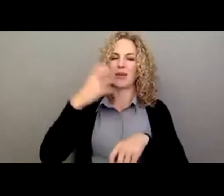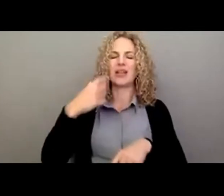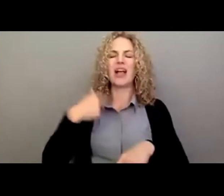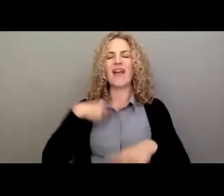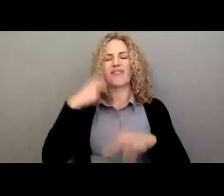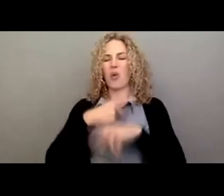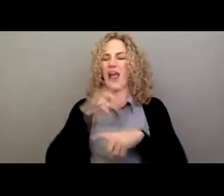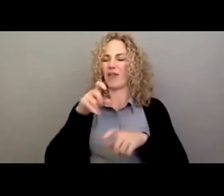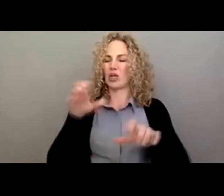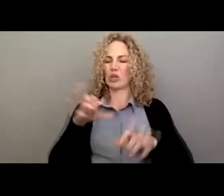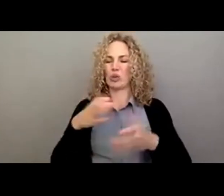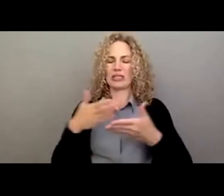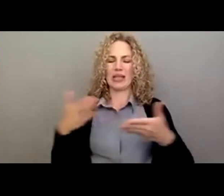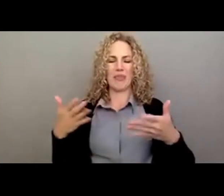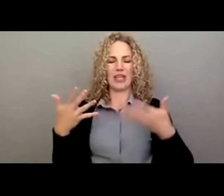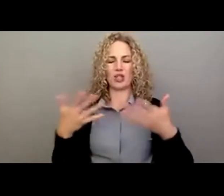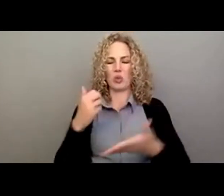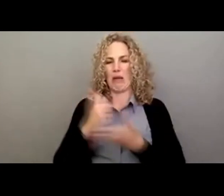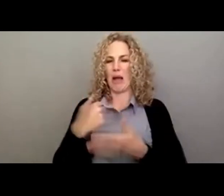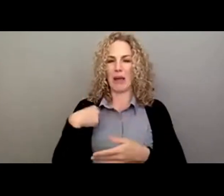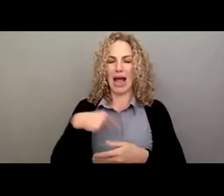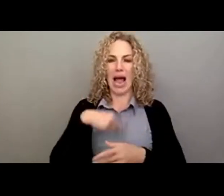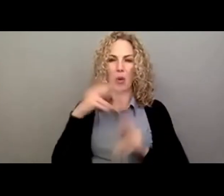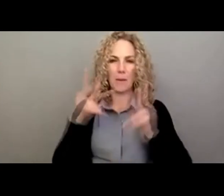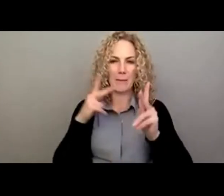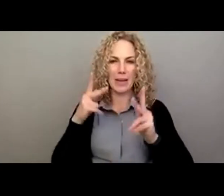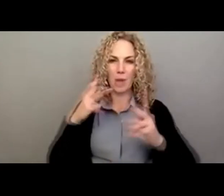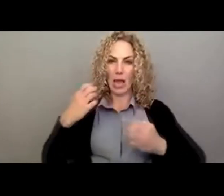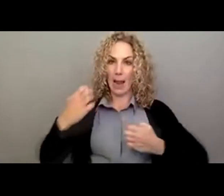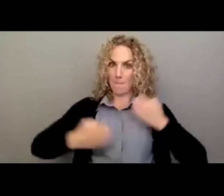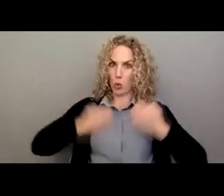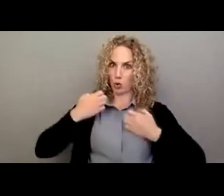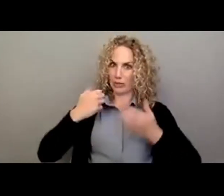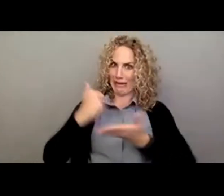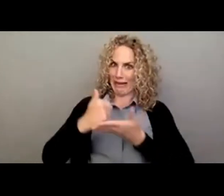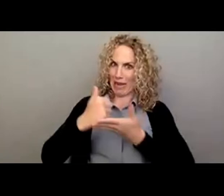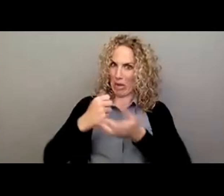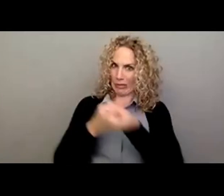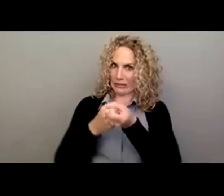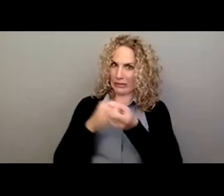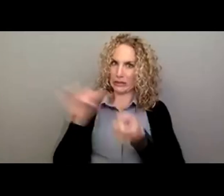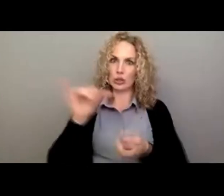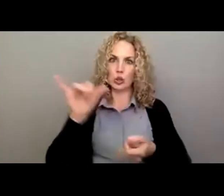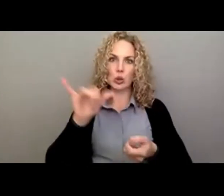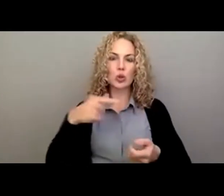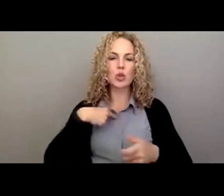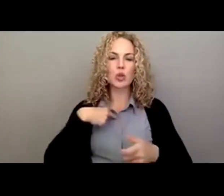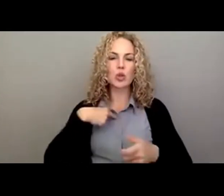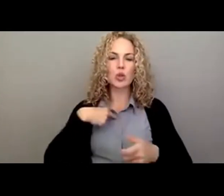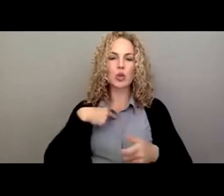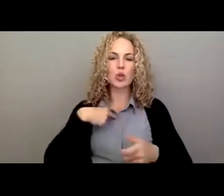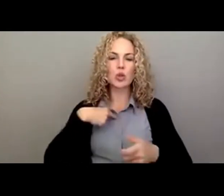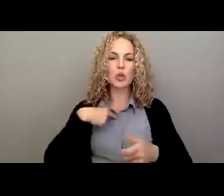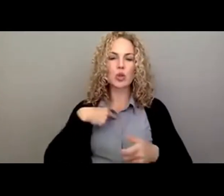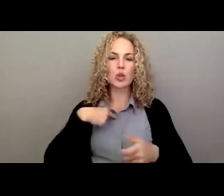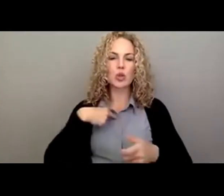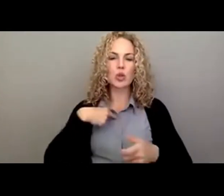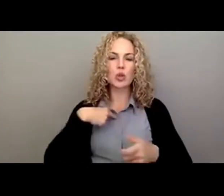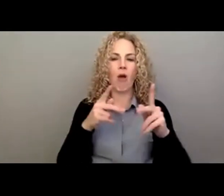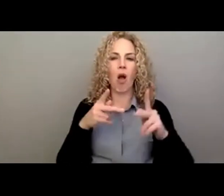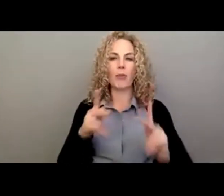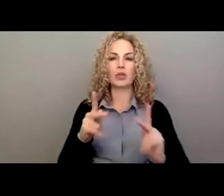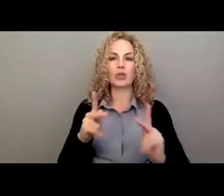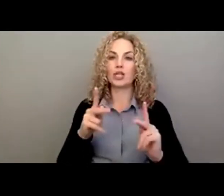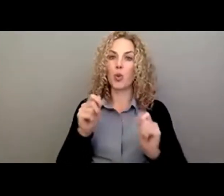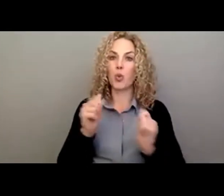something to really help our people emotionally through this process. So we created all kinds of opportunities through